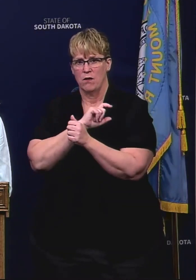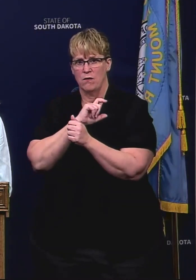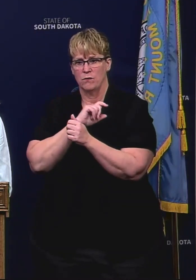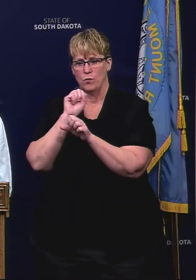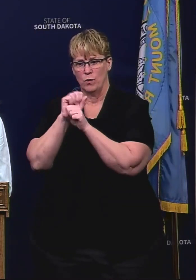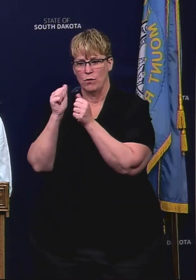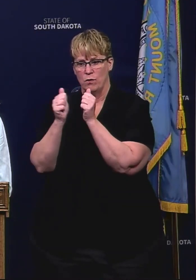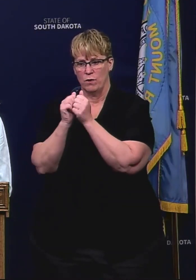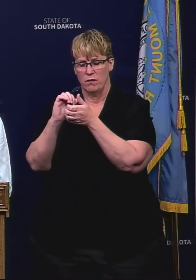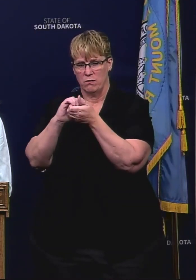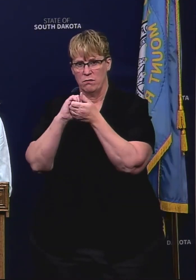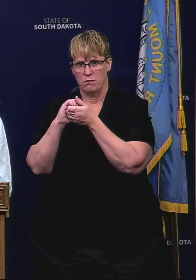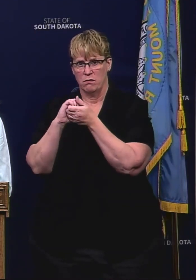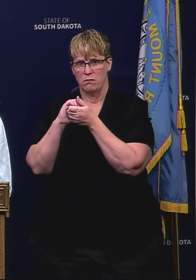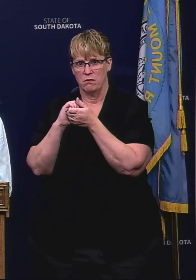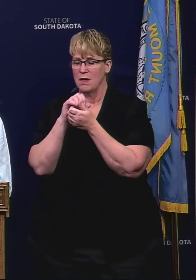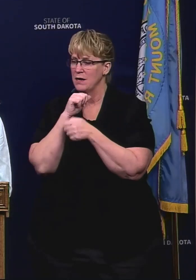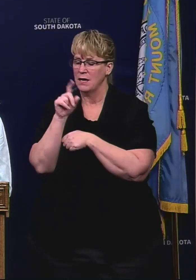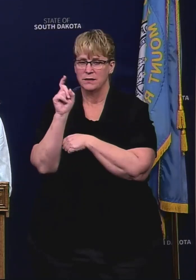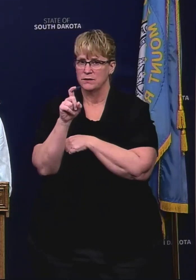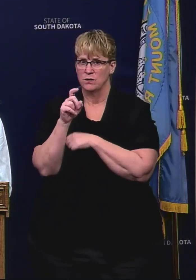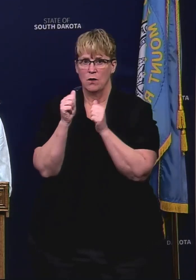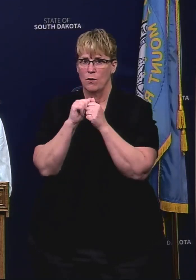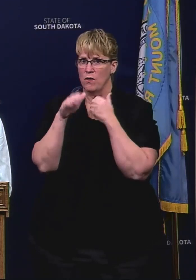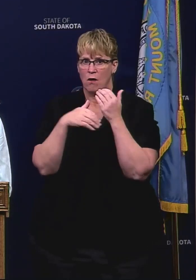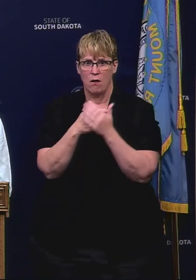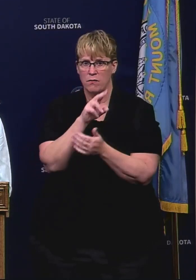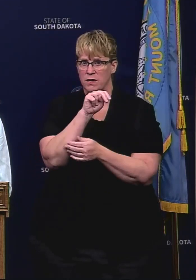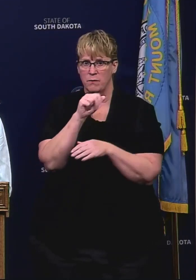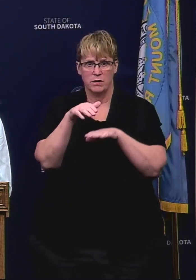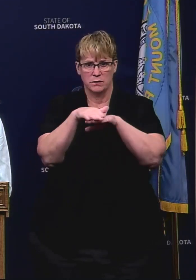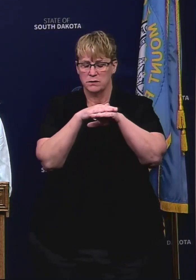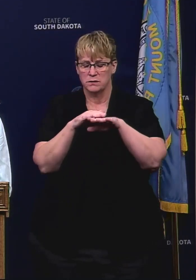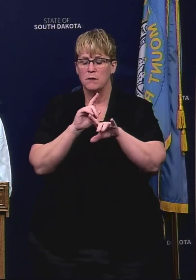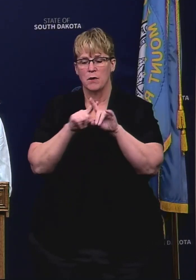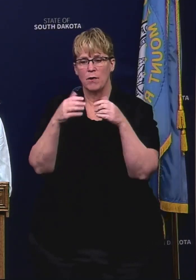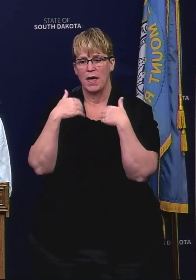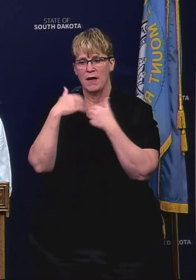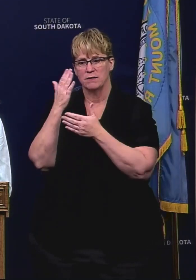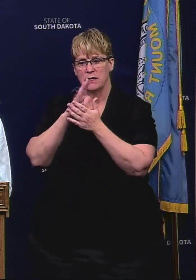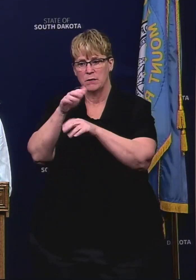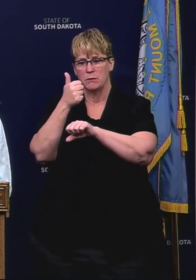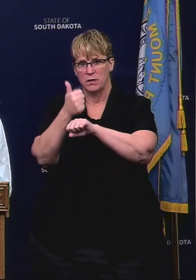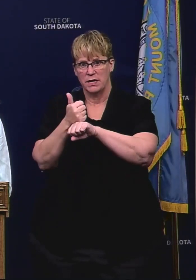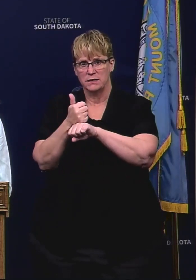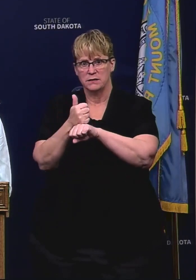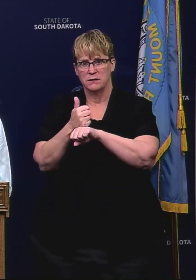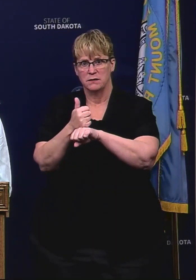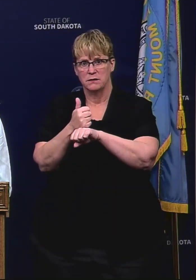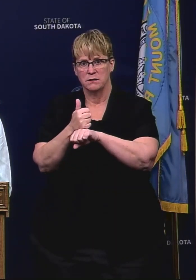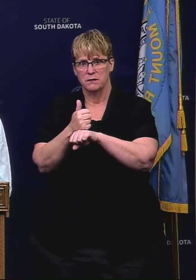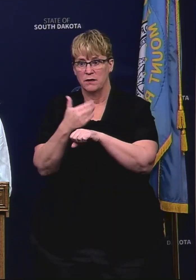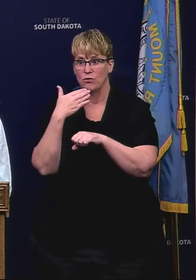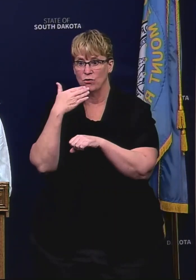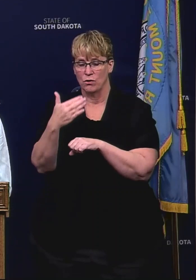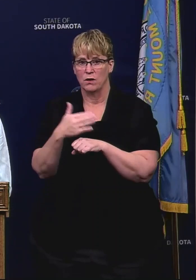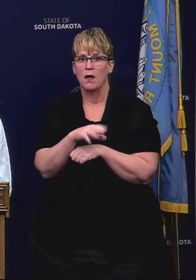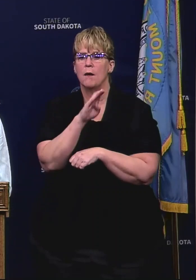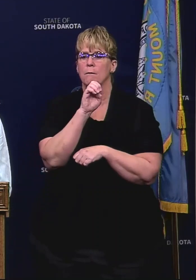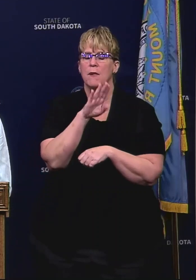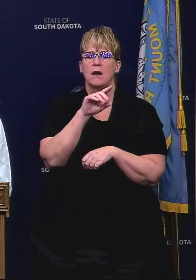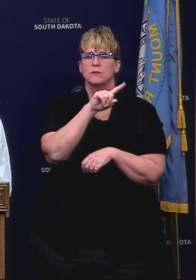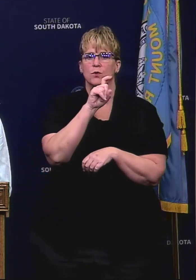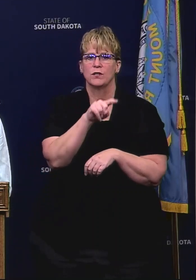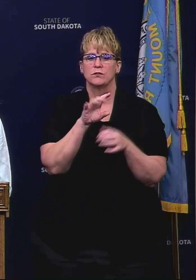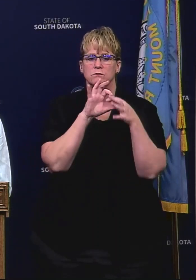partnerships together not necessarily with all tribes though but we do have those in place in some areas and they work very well bob's question